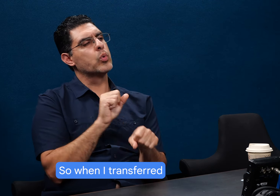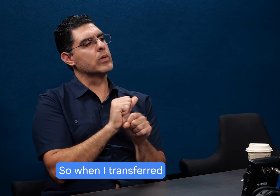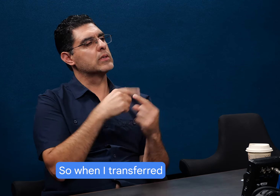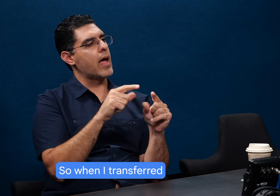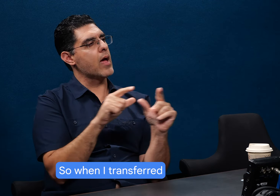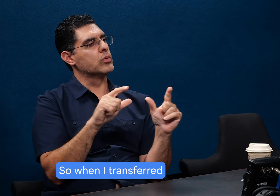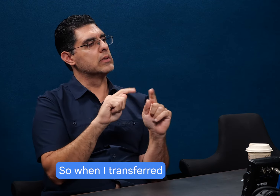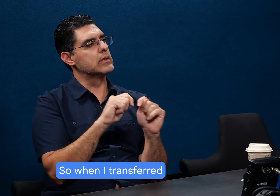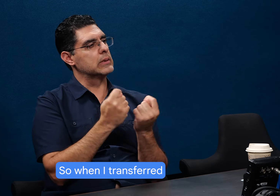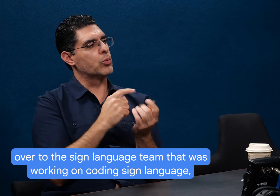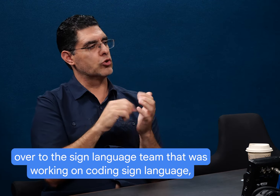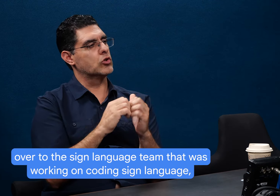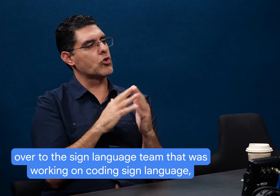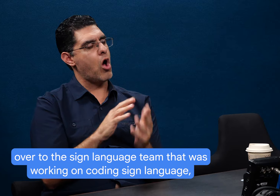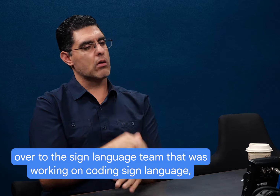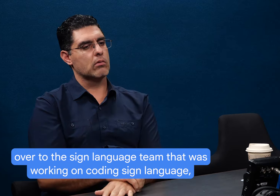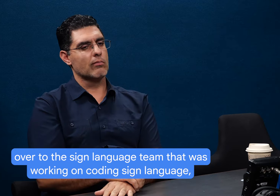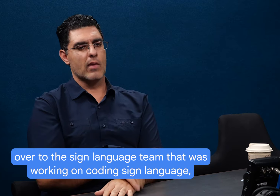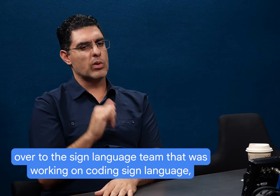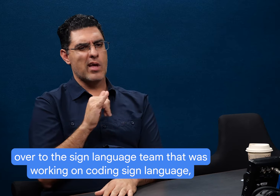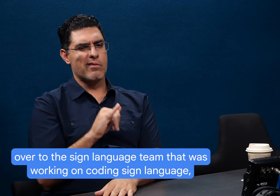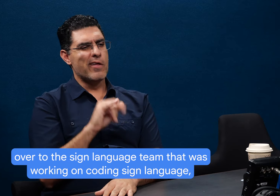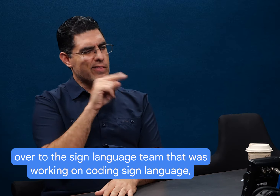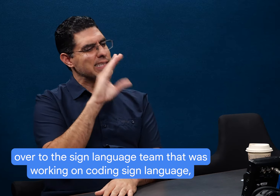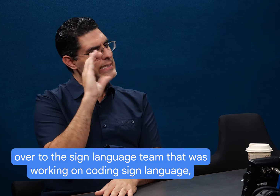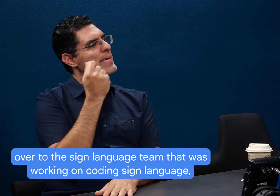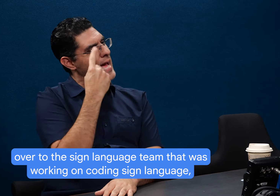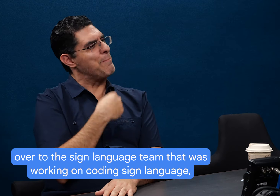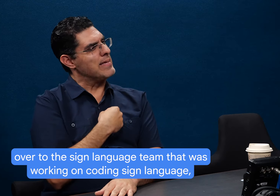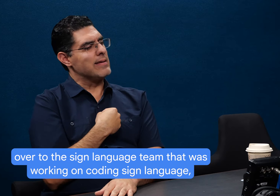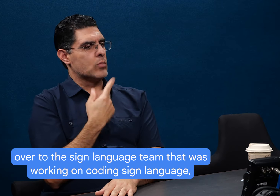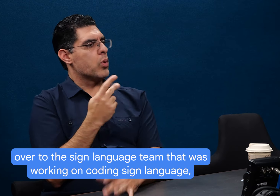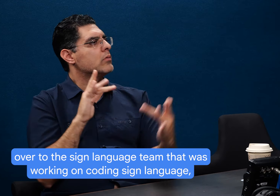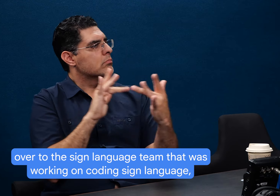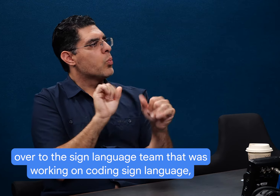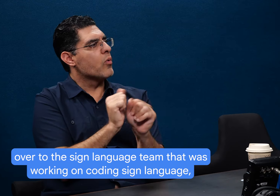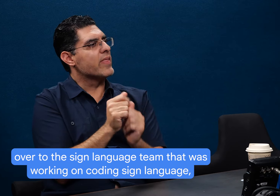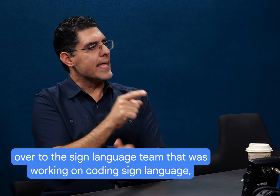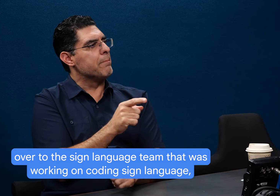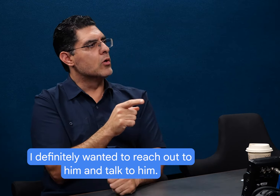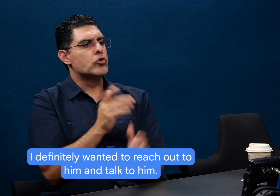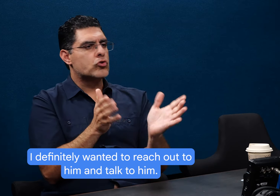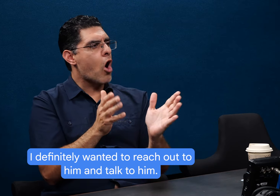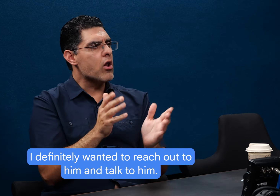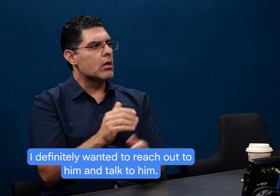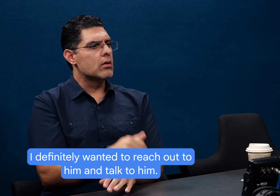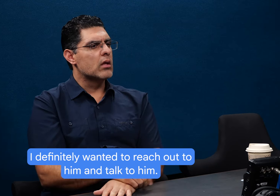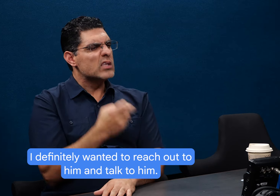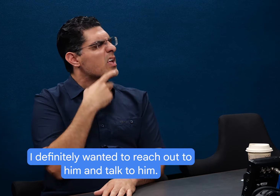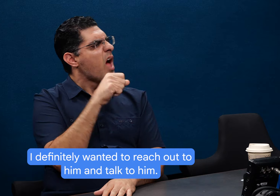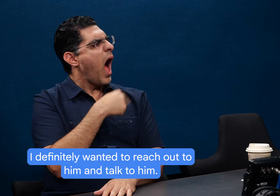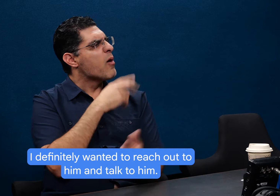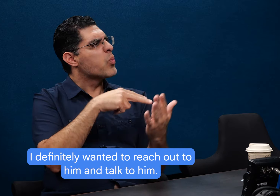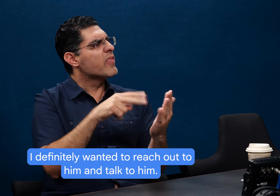when I transferred over to the sign language team that was working on coding sign language, I definitely wanted to reach out to